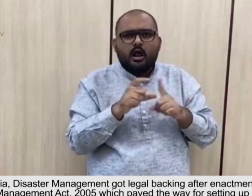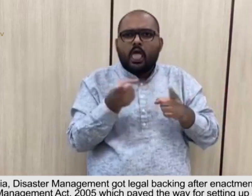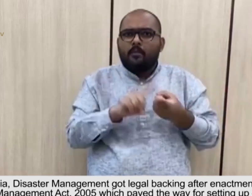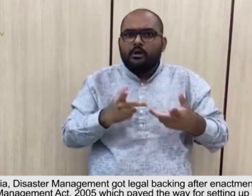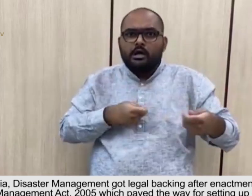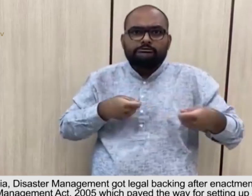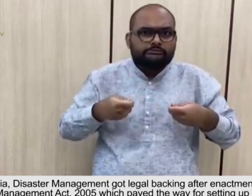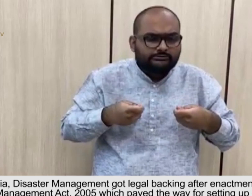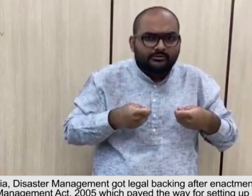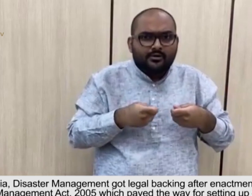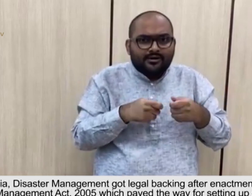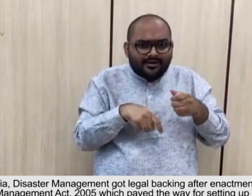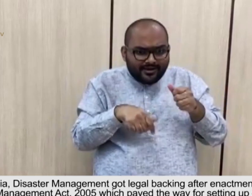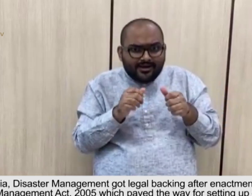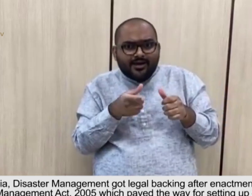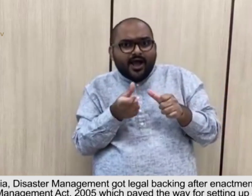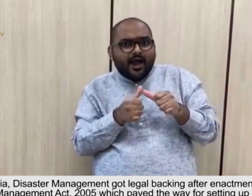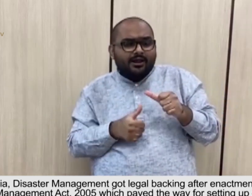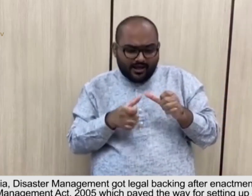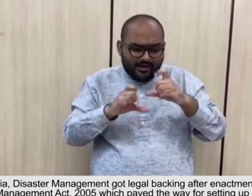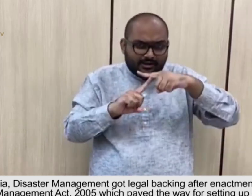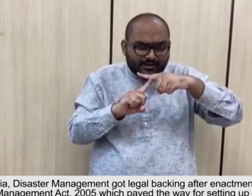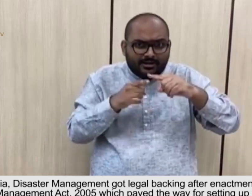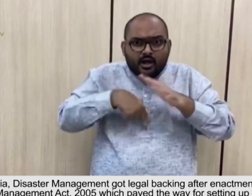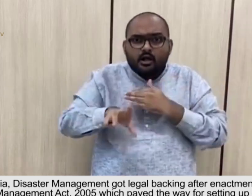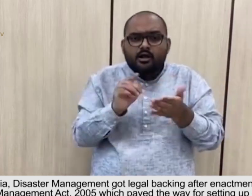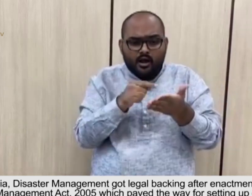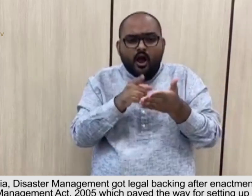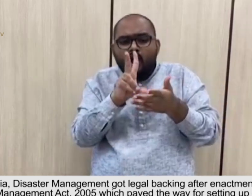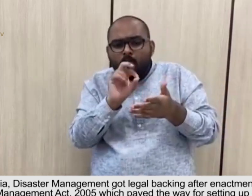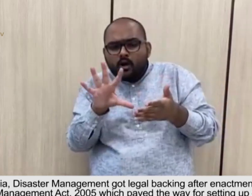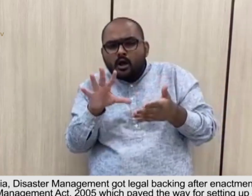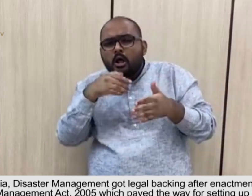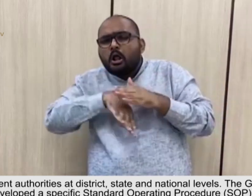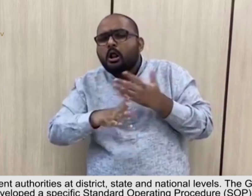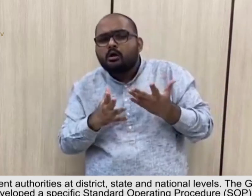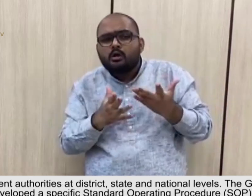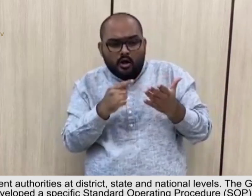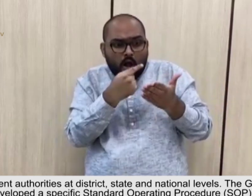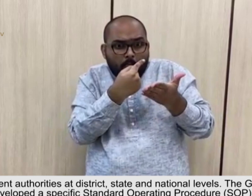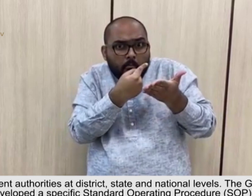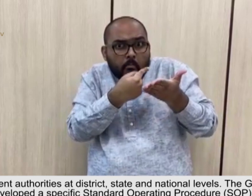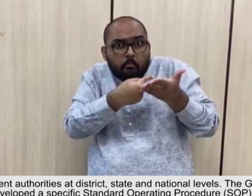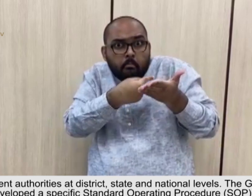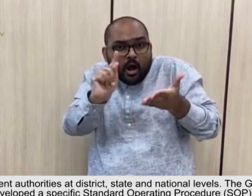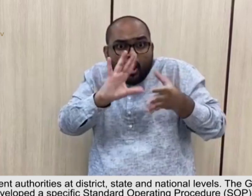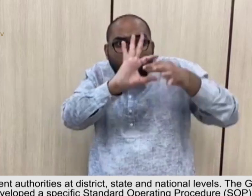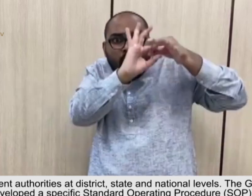which paved the way for setting up of disaster management authorities at district,